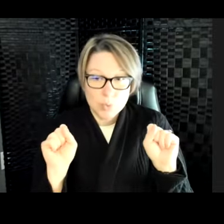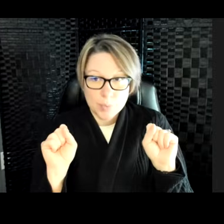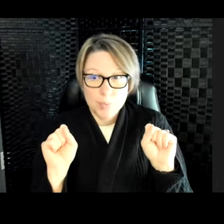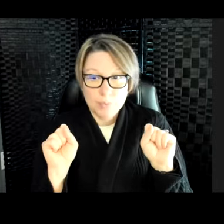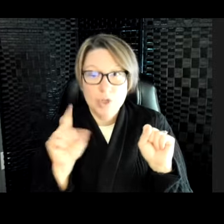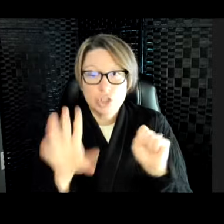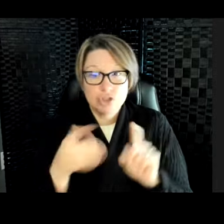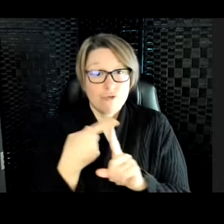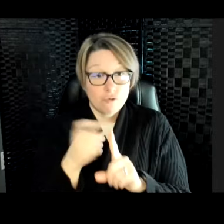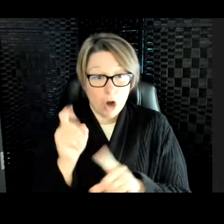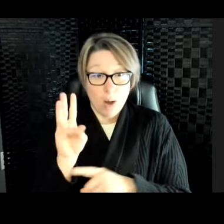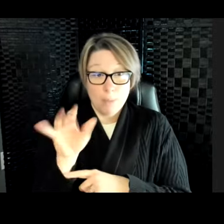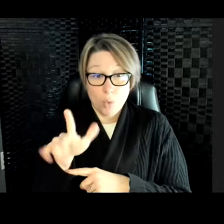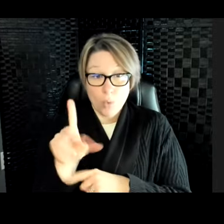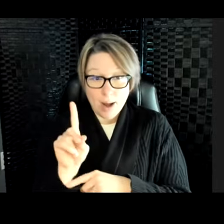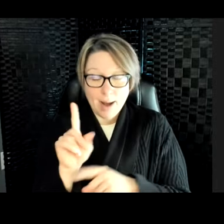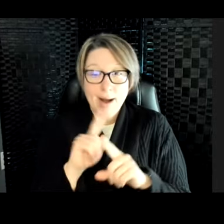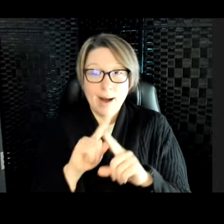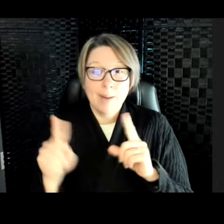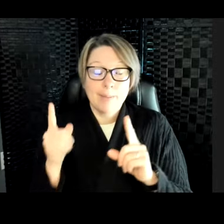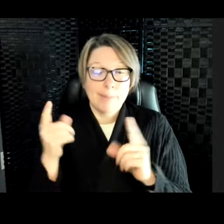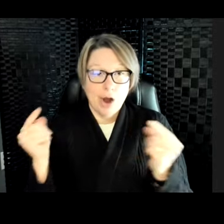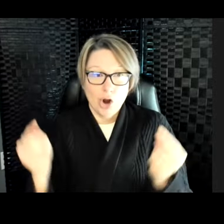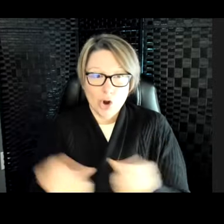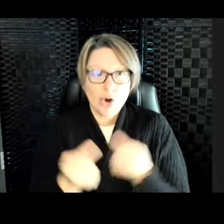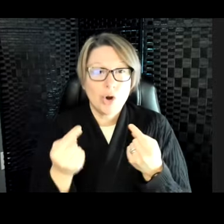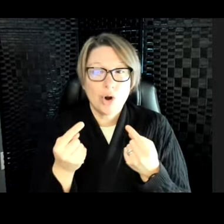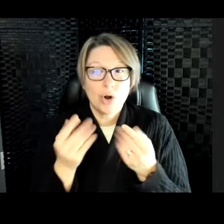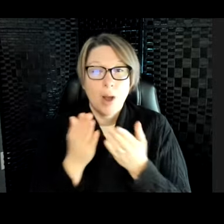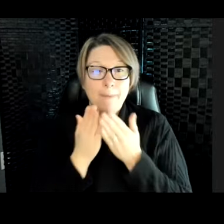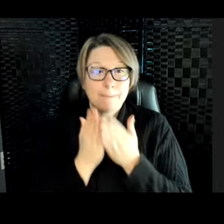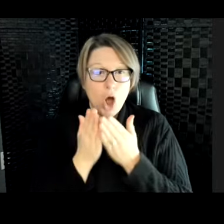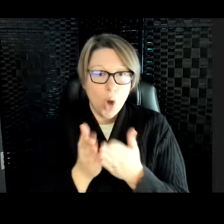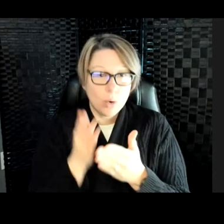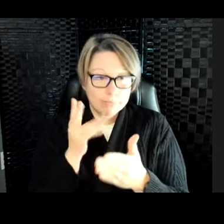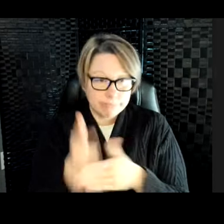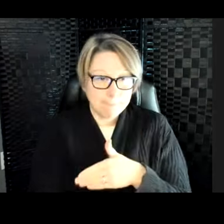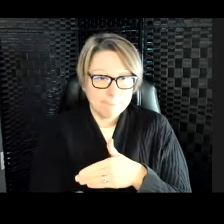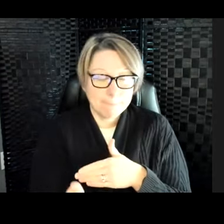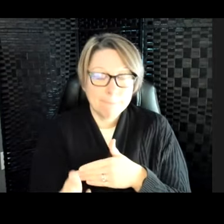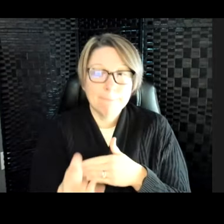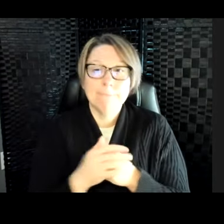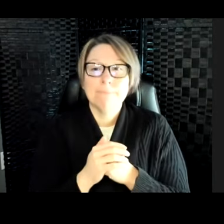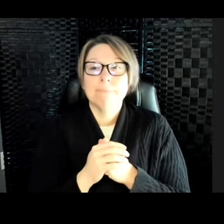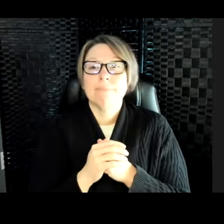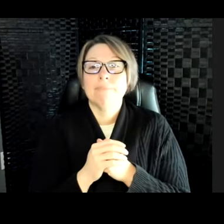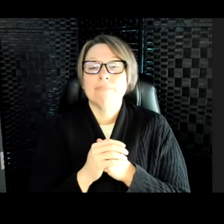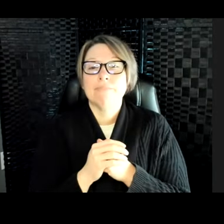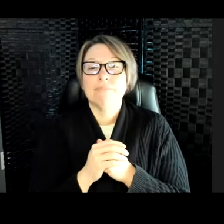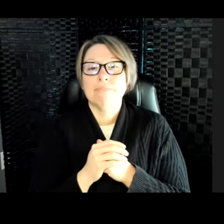wild, but she got injured when a boat struck her. And so, then she got a